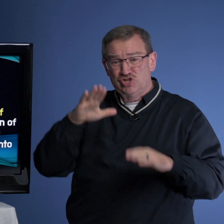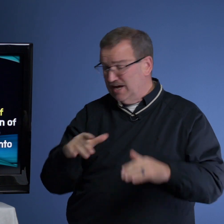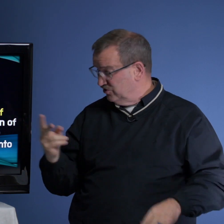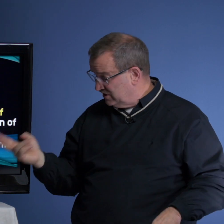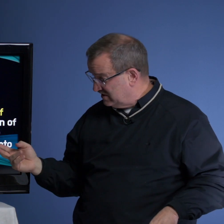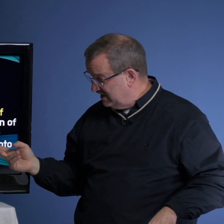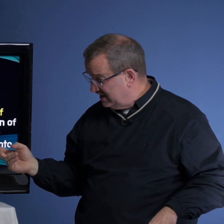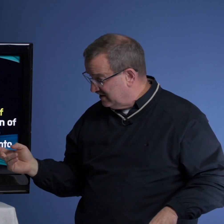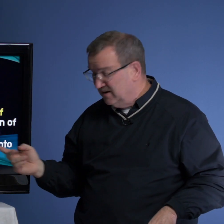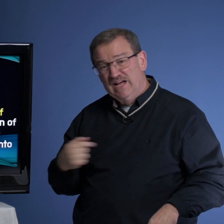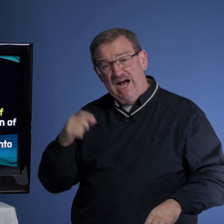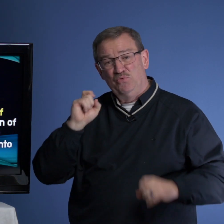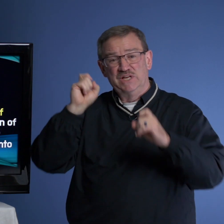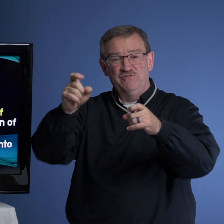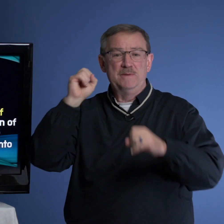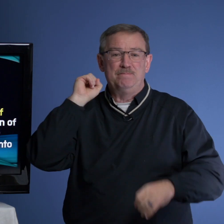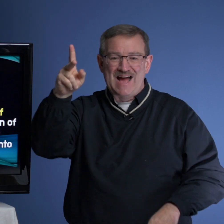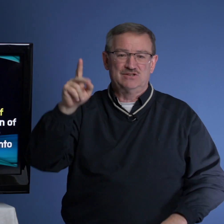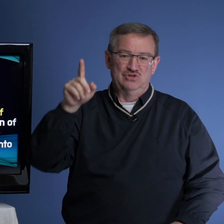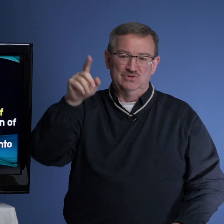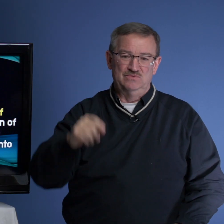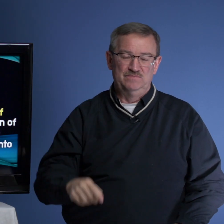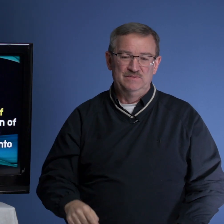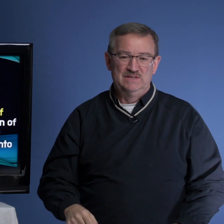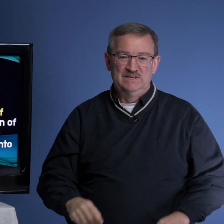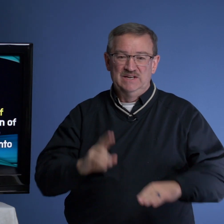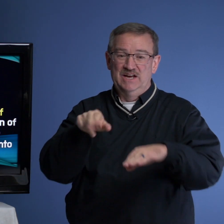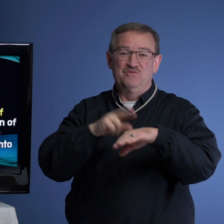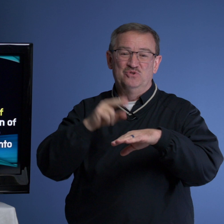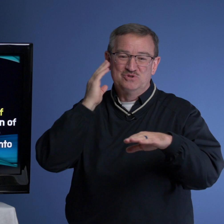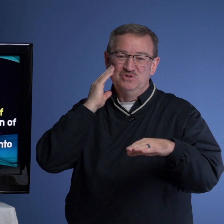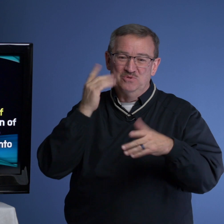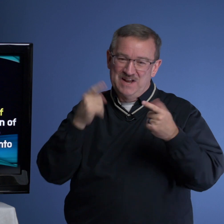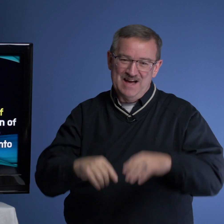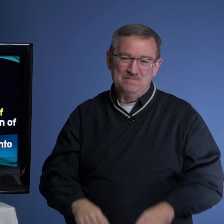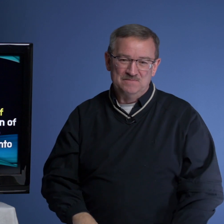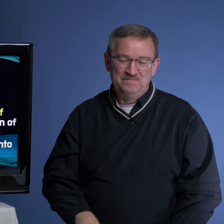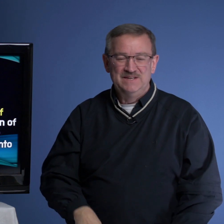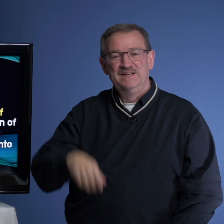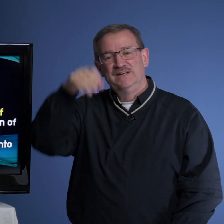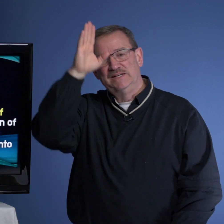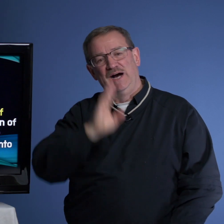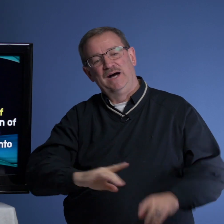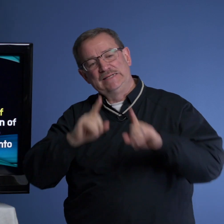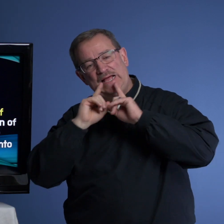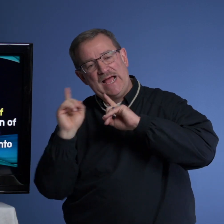child, you can see it here. I will give him back to you. And, of course, you know what happened. God